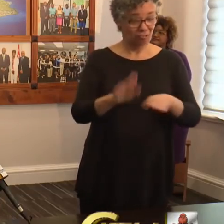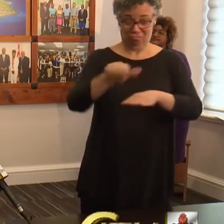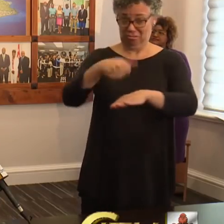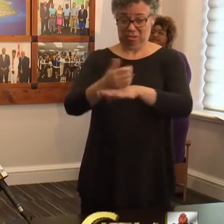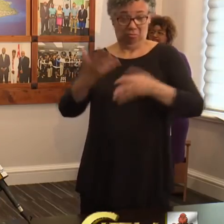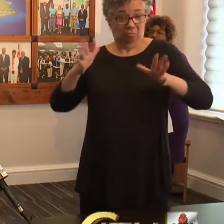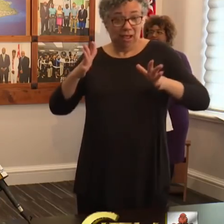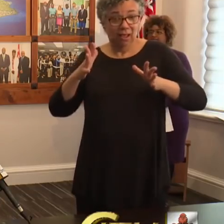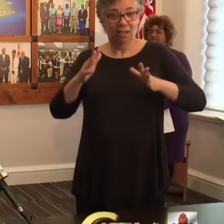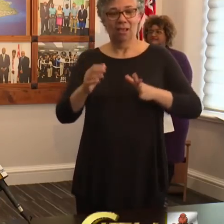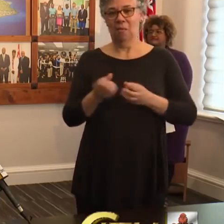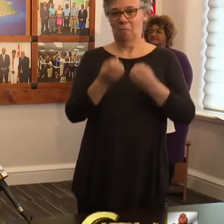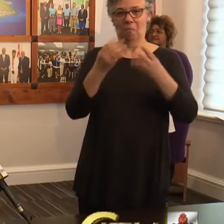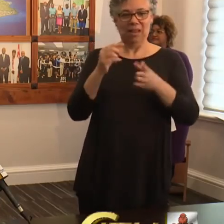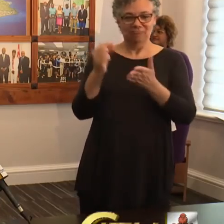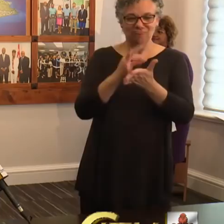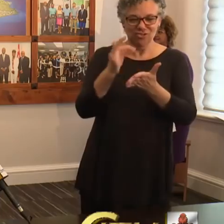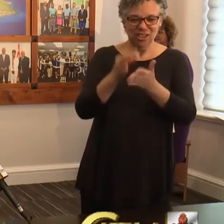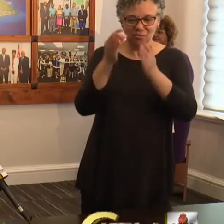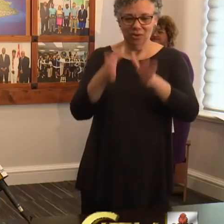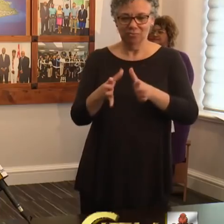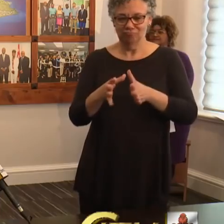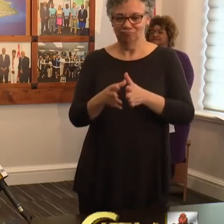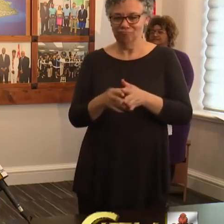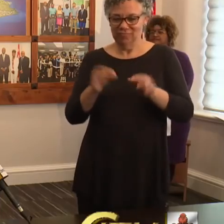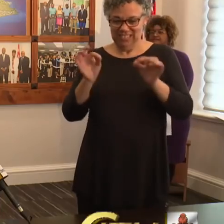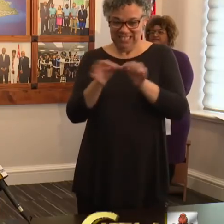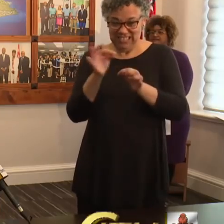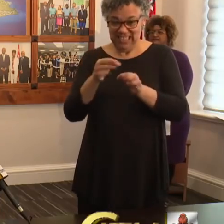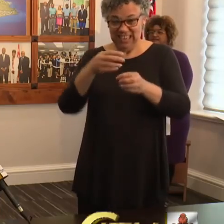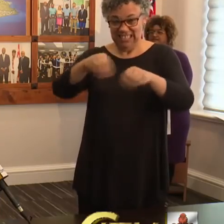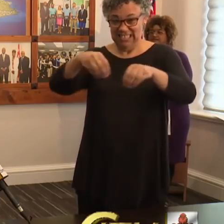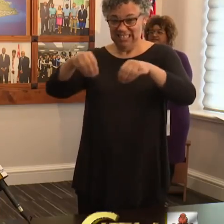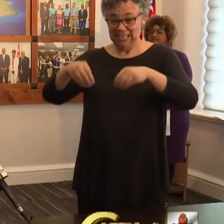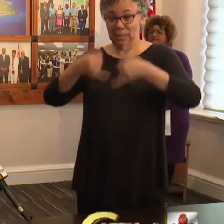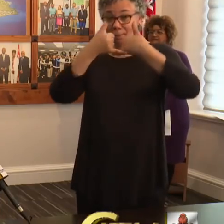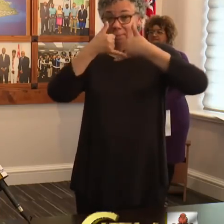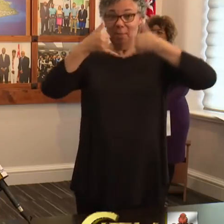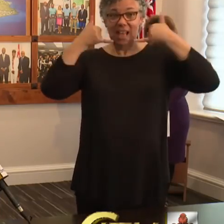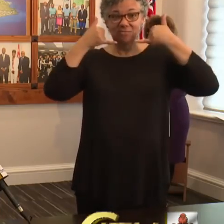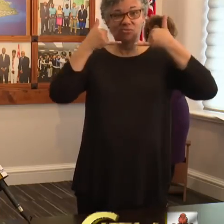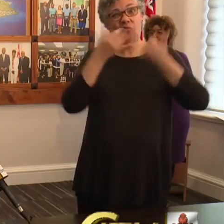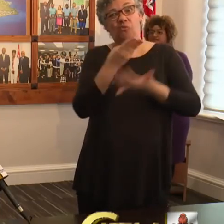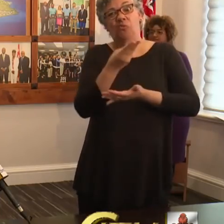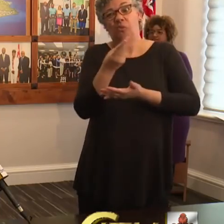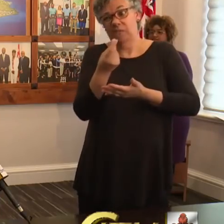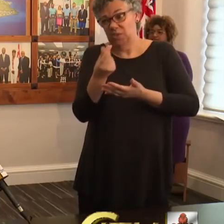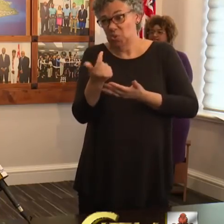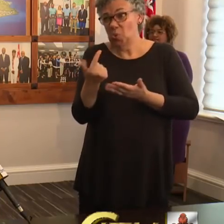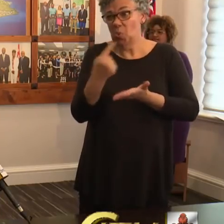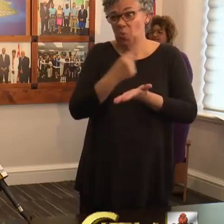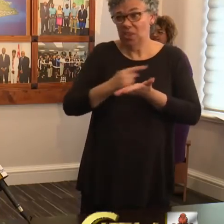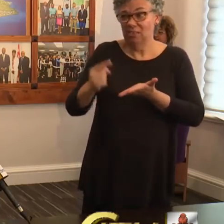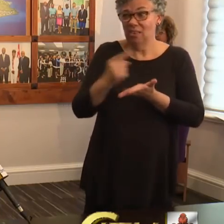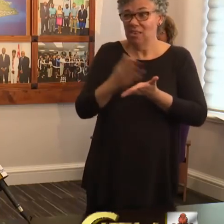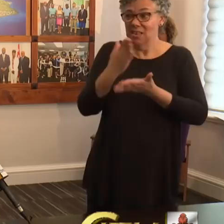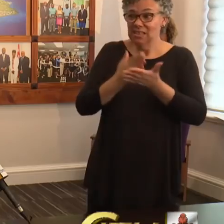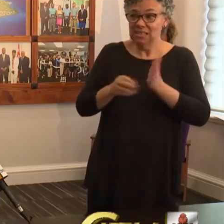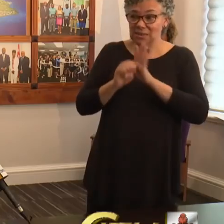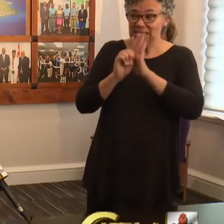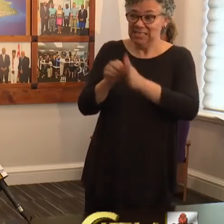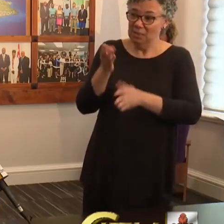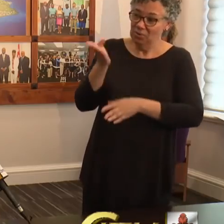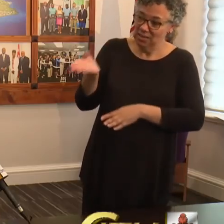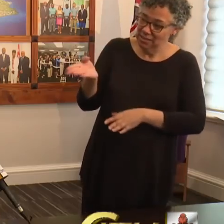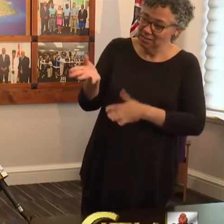where several seamstresses have been making and selling masks for weeks. We have some examples on display